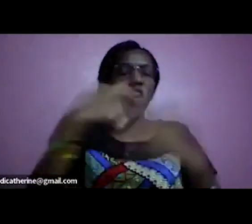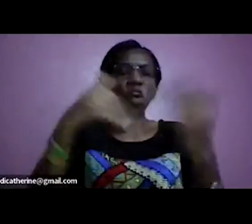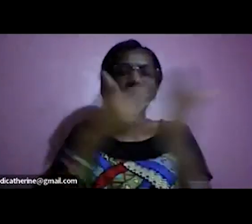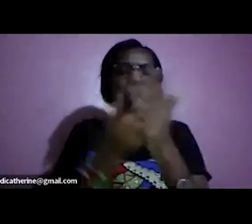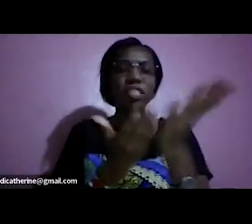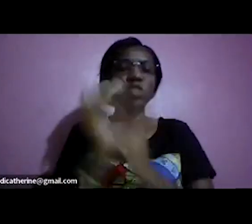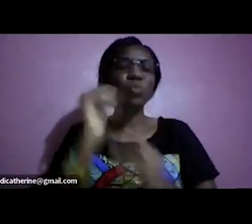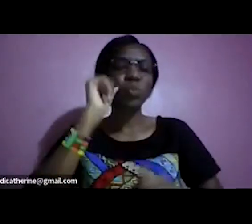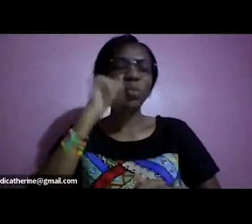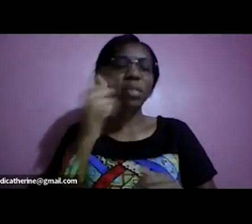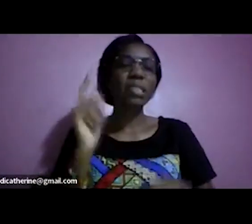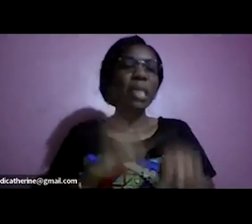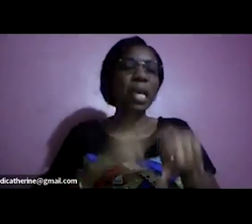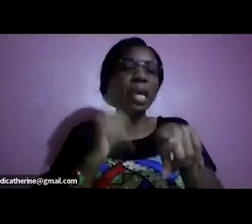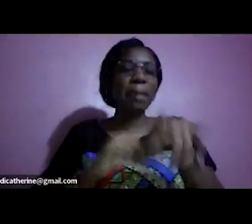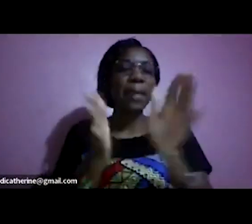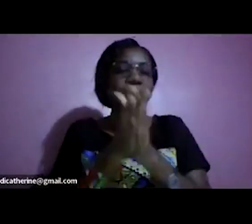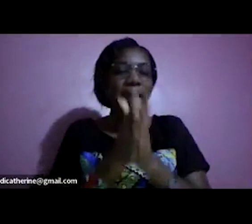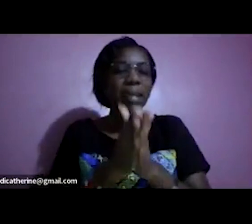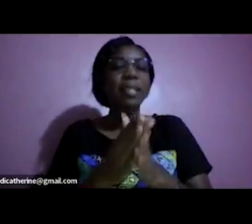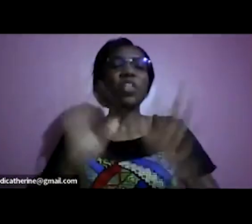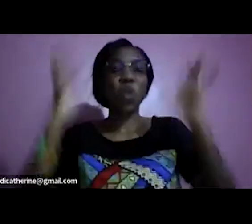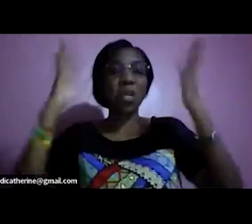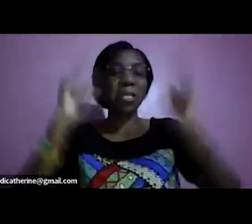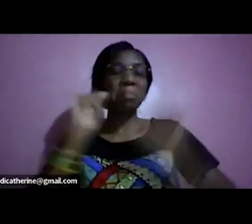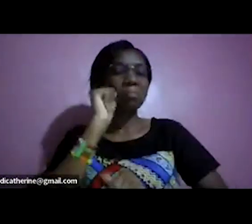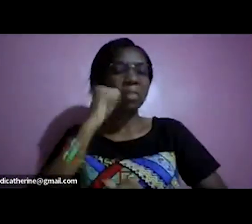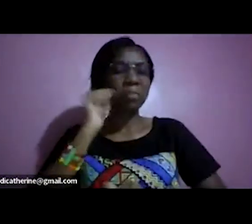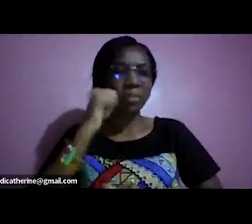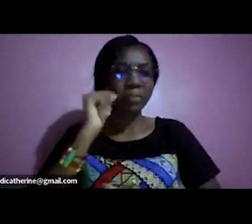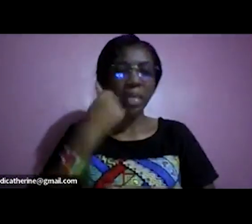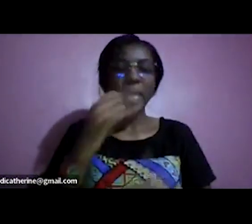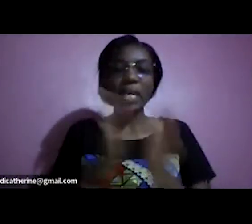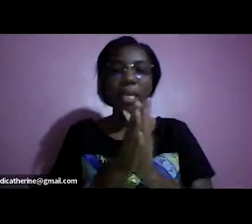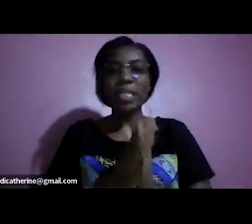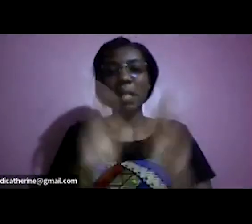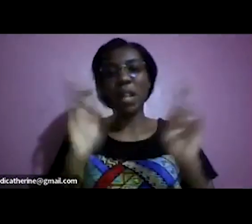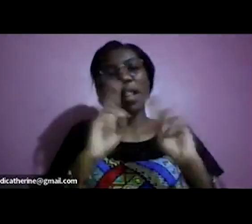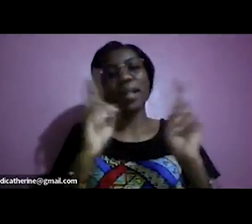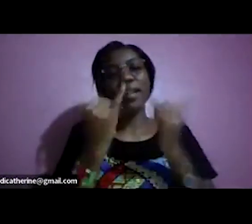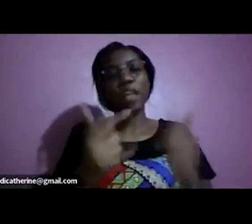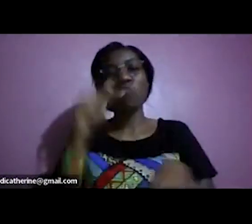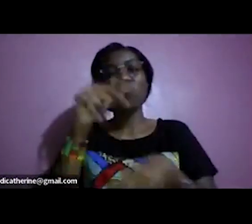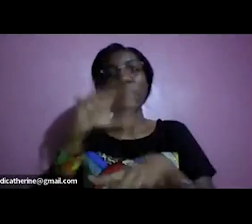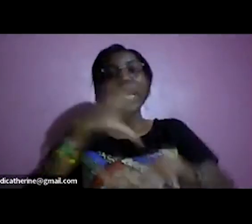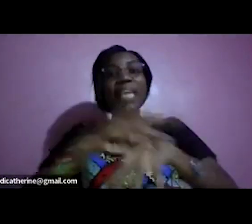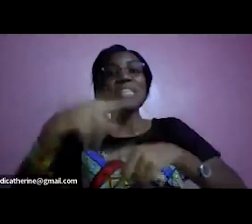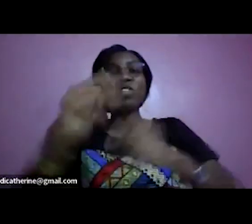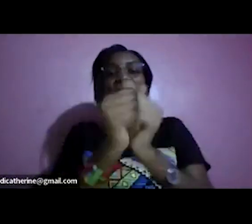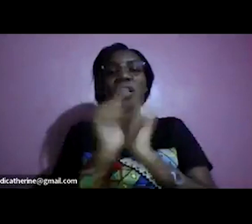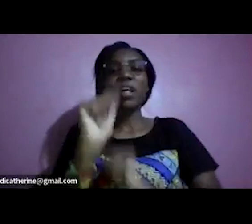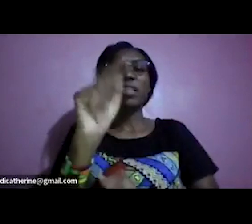you had an amazing holiday period and you're ready uh this is get it right with atara solutions